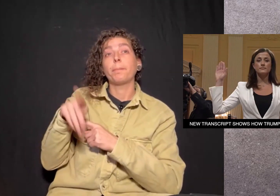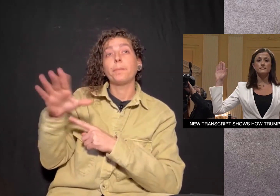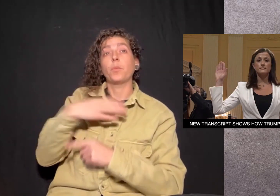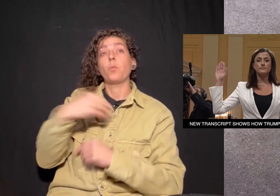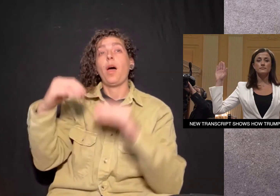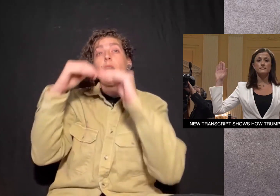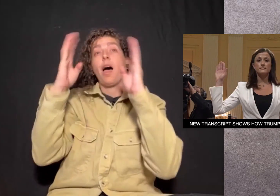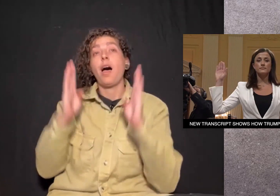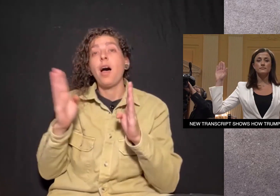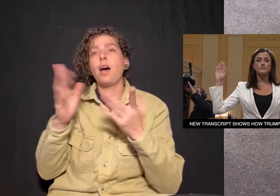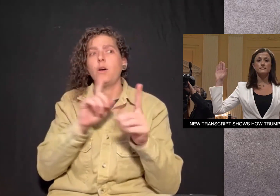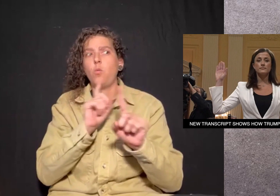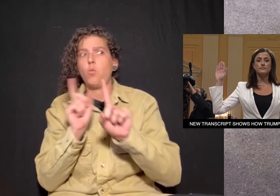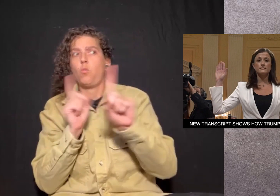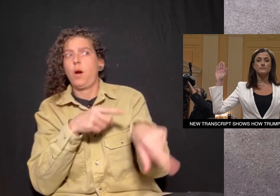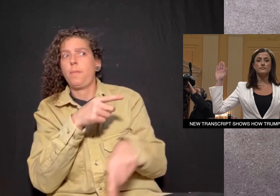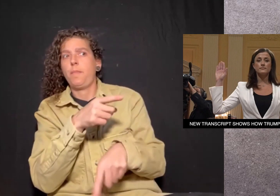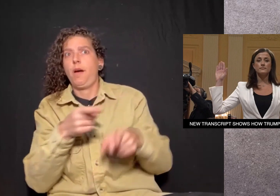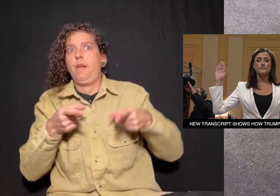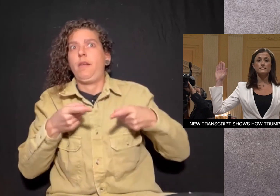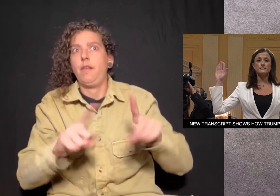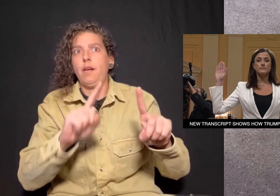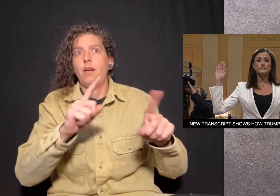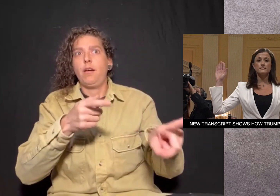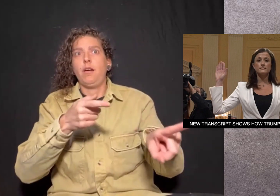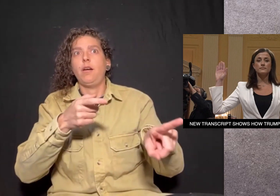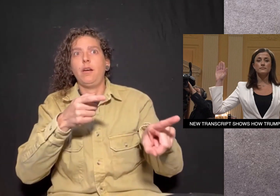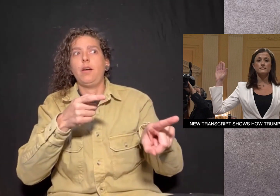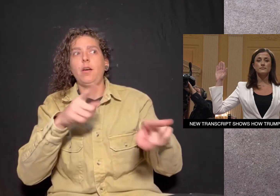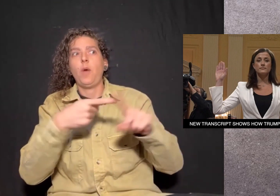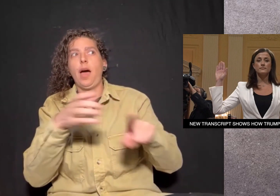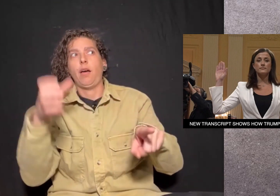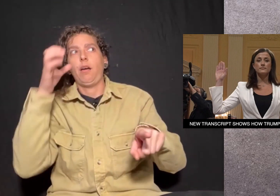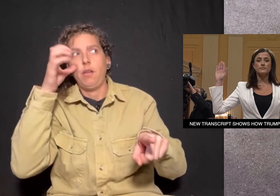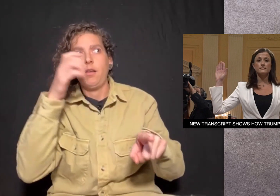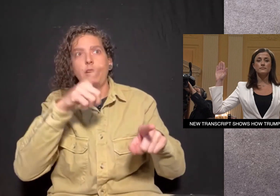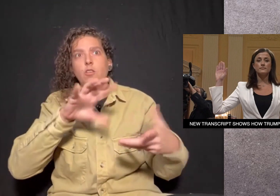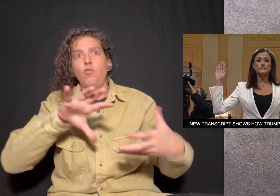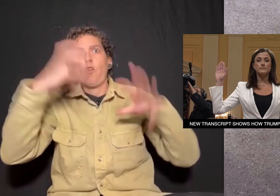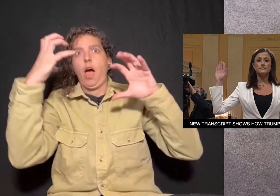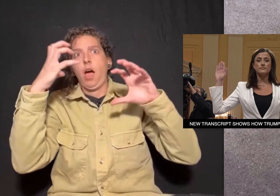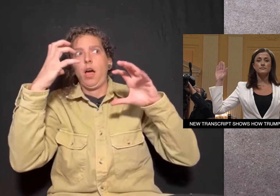Trump White House responded upon hearing about the riot at the Capitol.